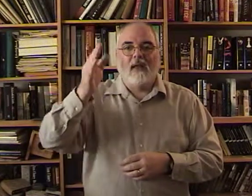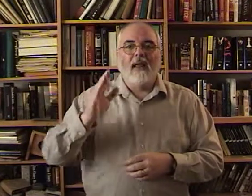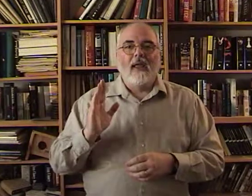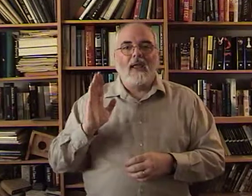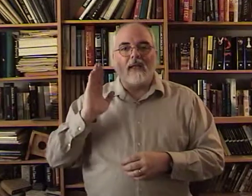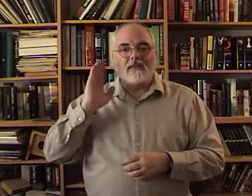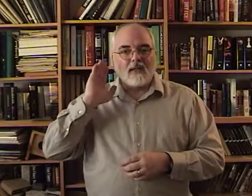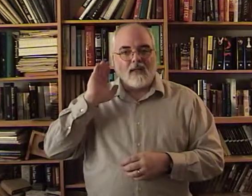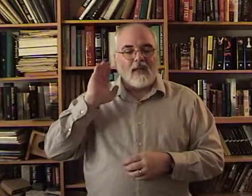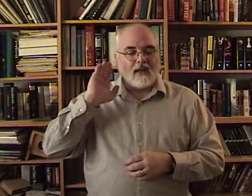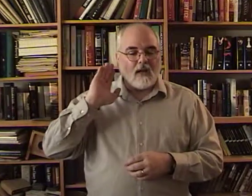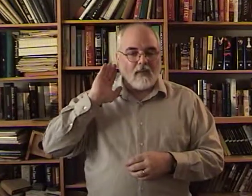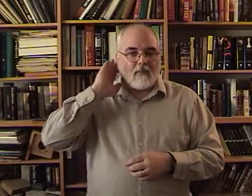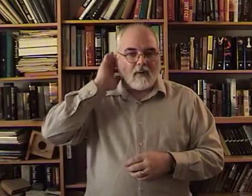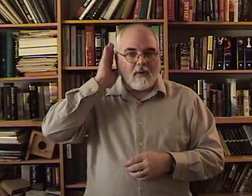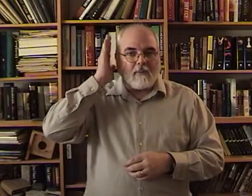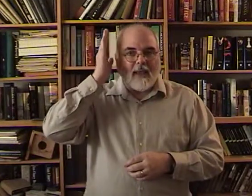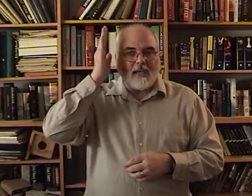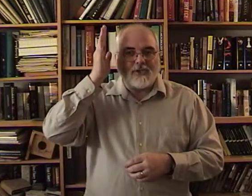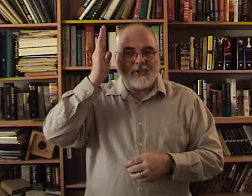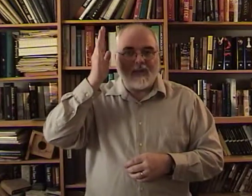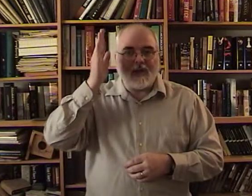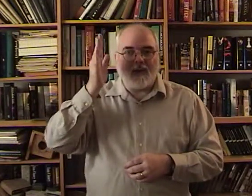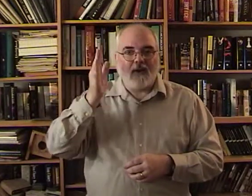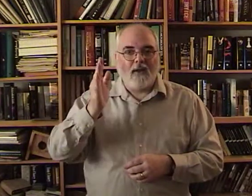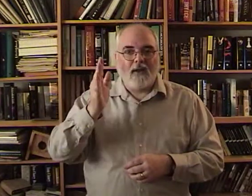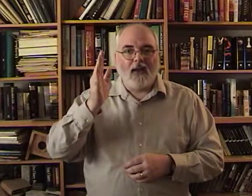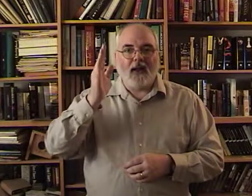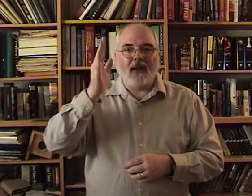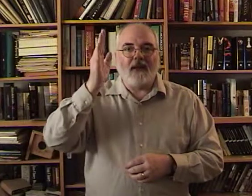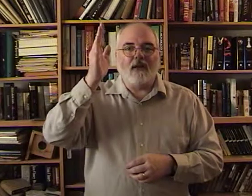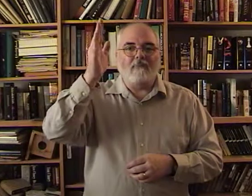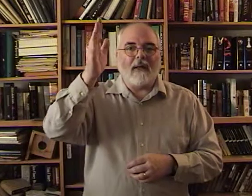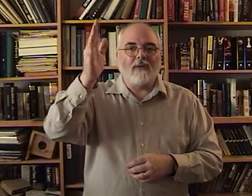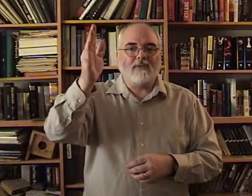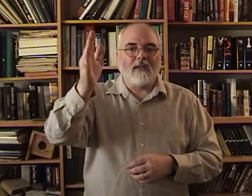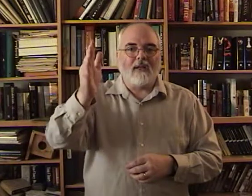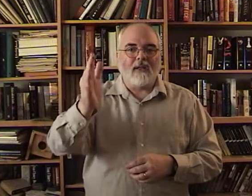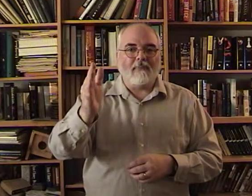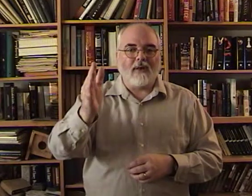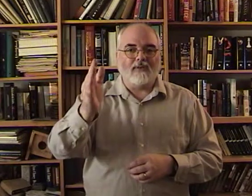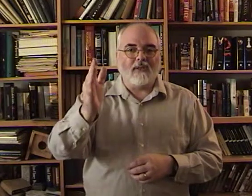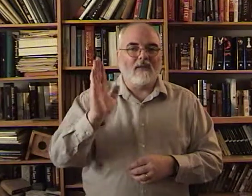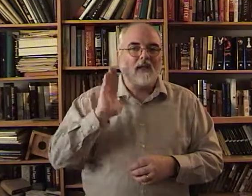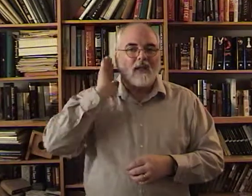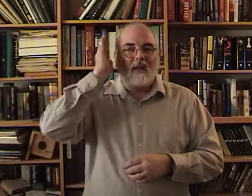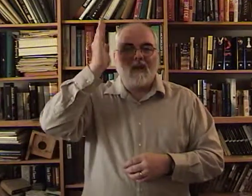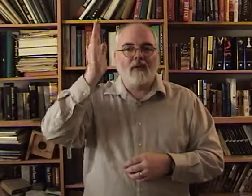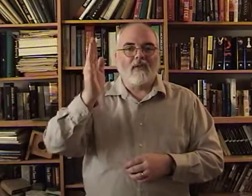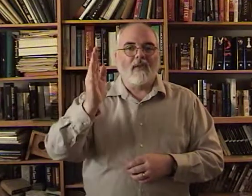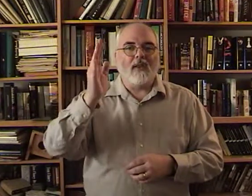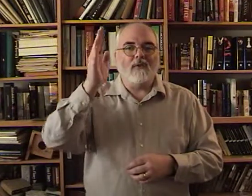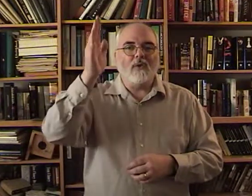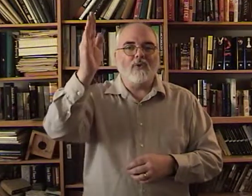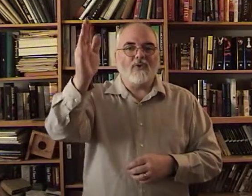It's coming past your ear. And then bouncing and bouncing. The future.